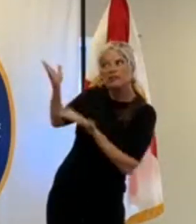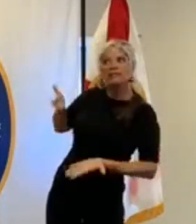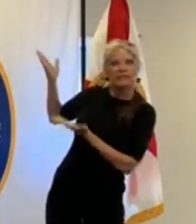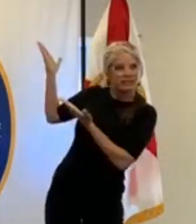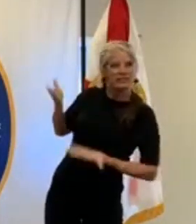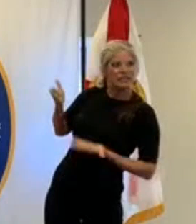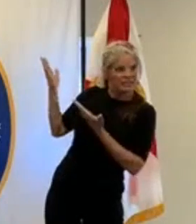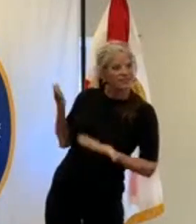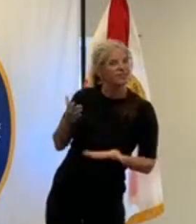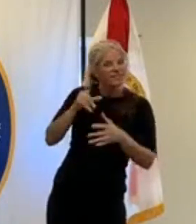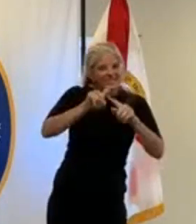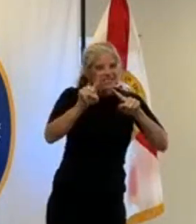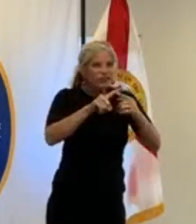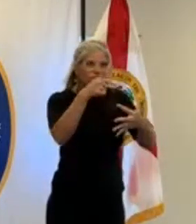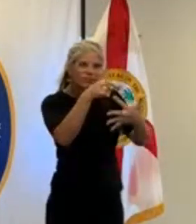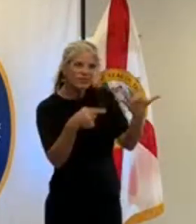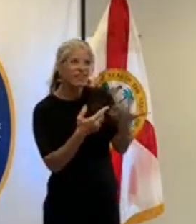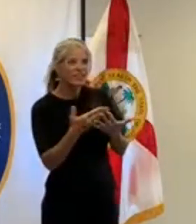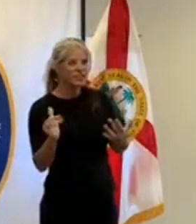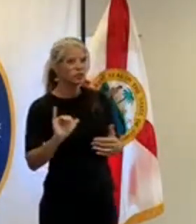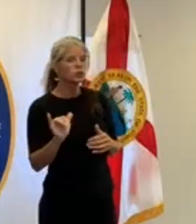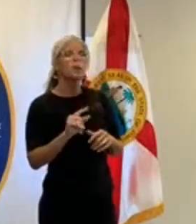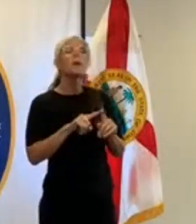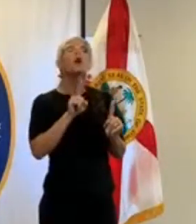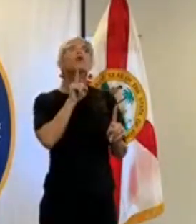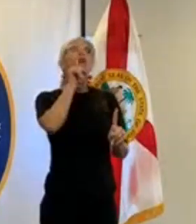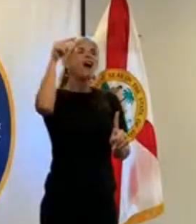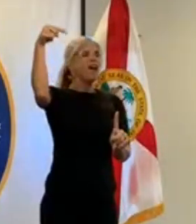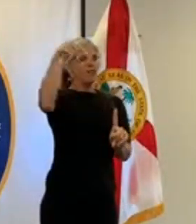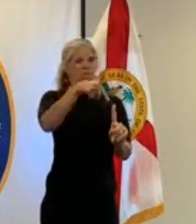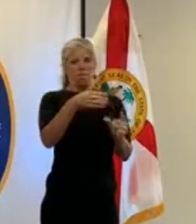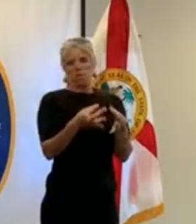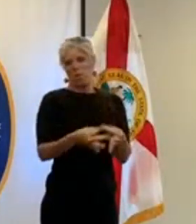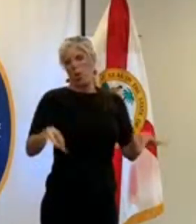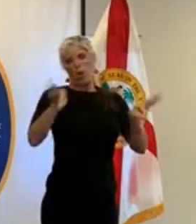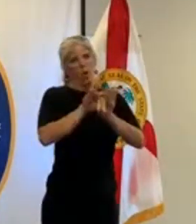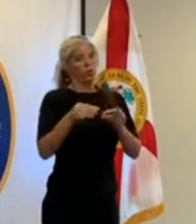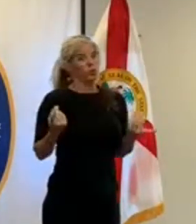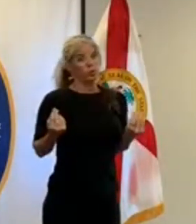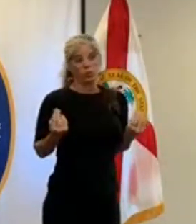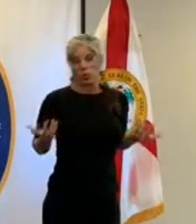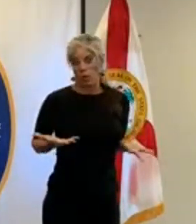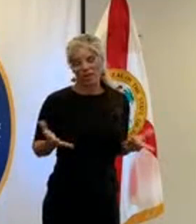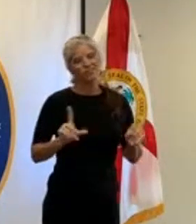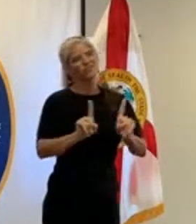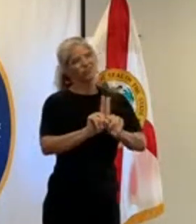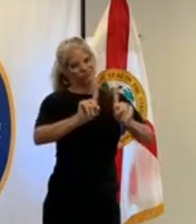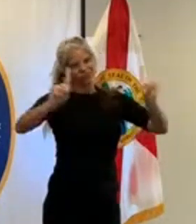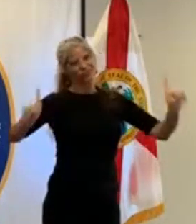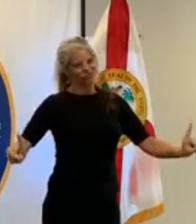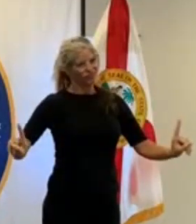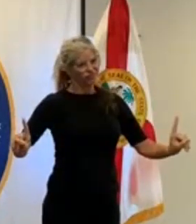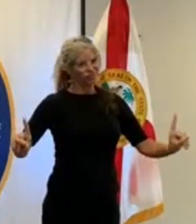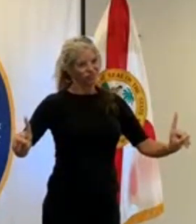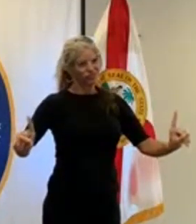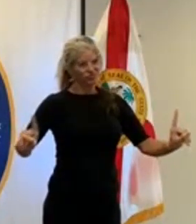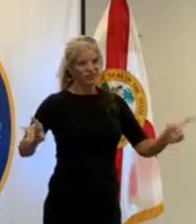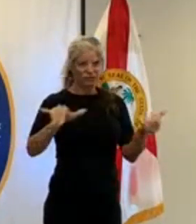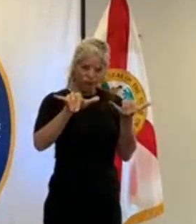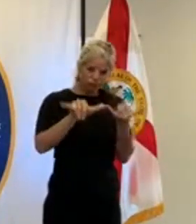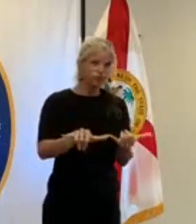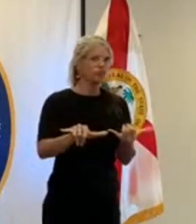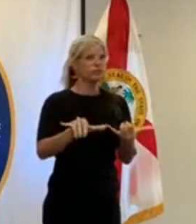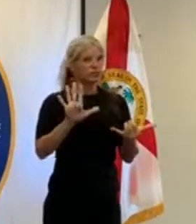again the physical distancing is what we need to continue on we're starting to see a lot of folks that are continually taking this